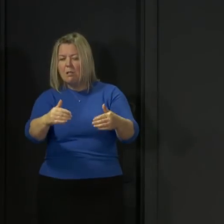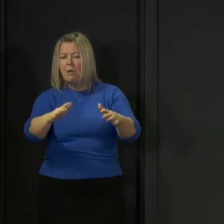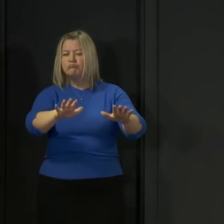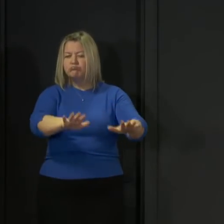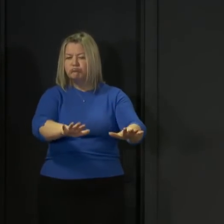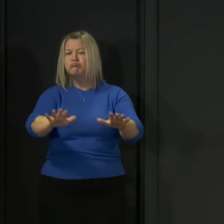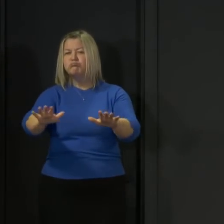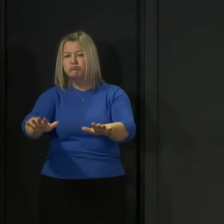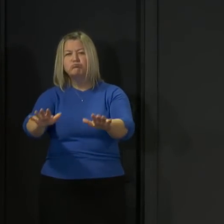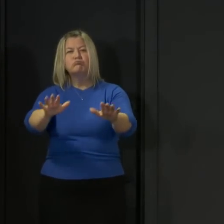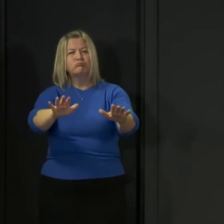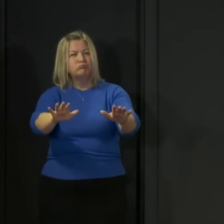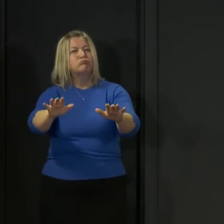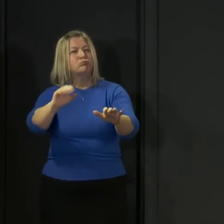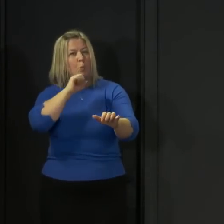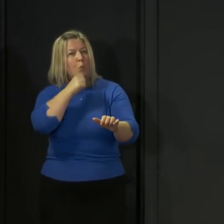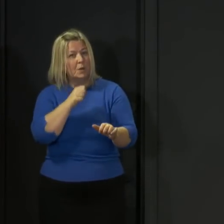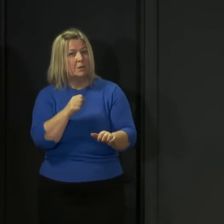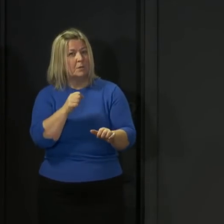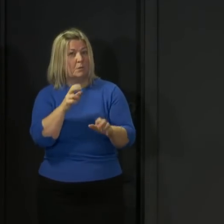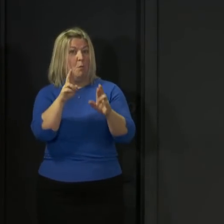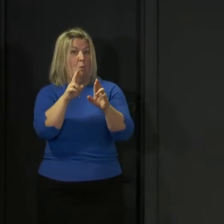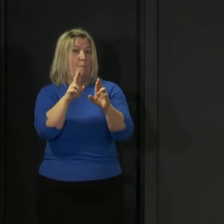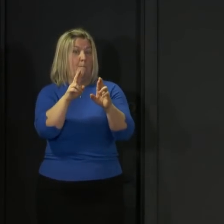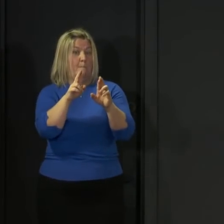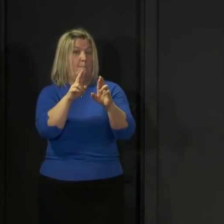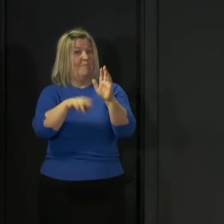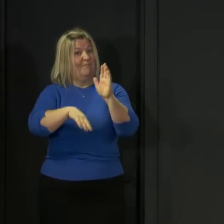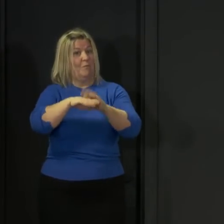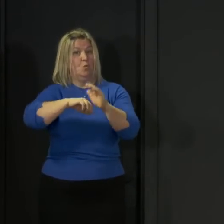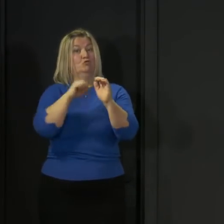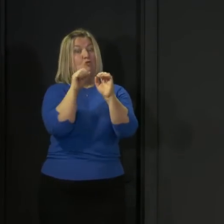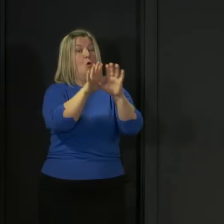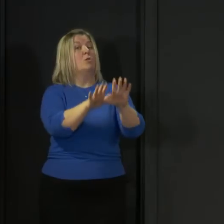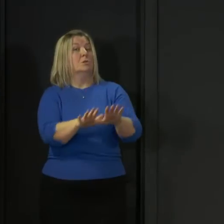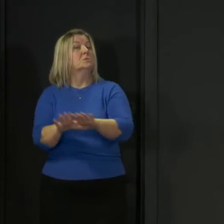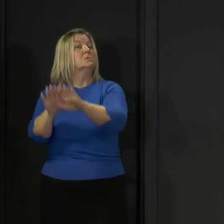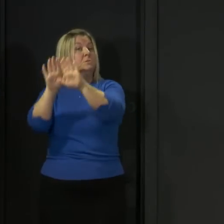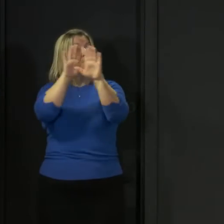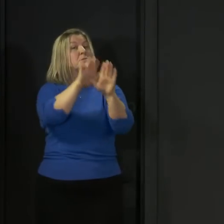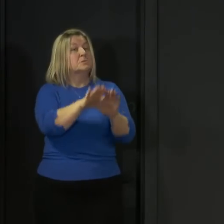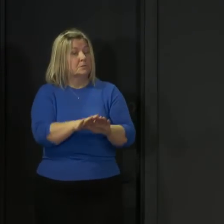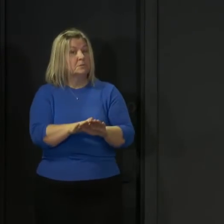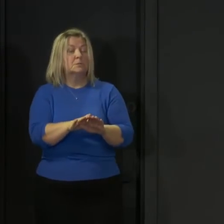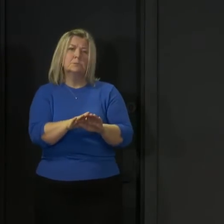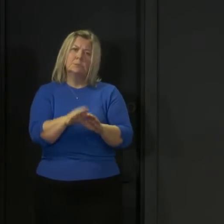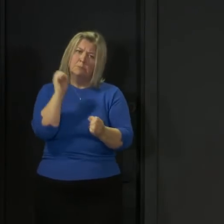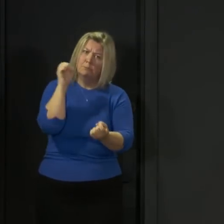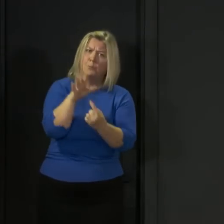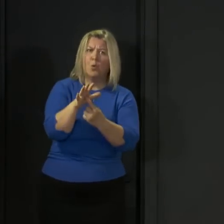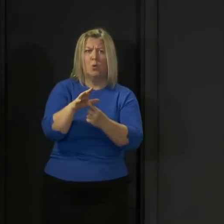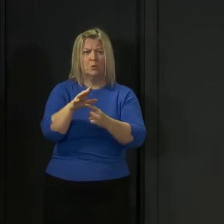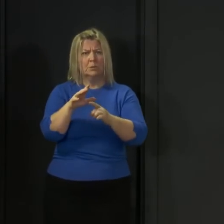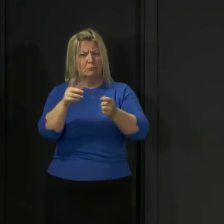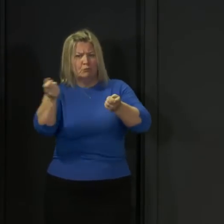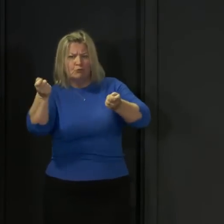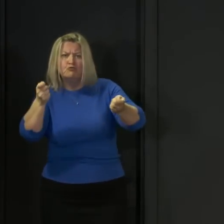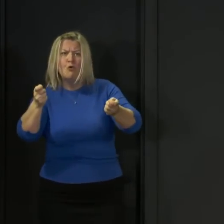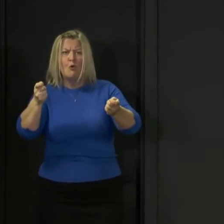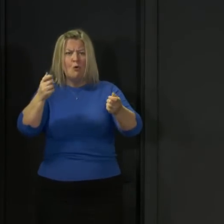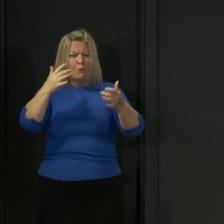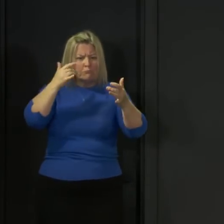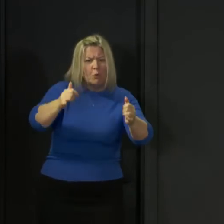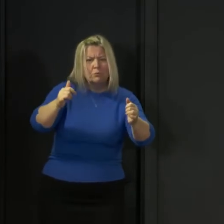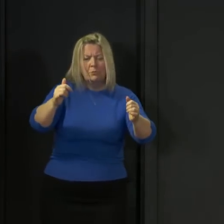hope that will be the case for the whole country. It is dependent on us continuing to keep suppressing the virus. And